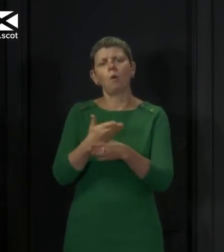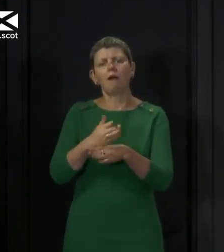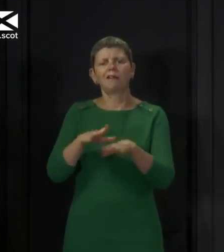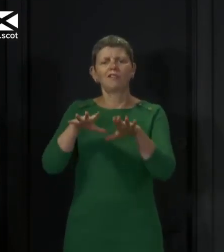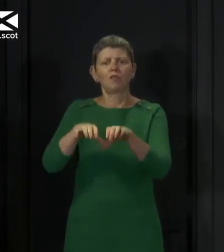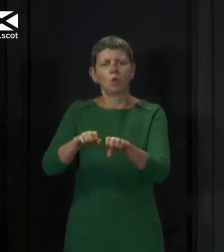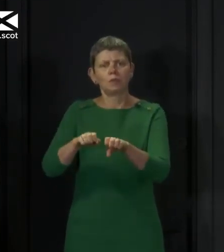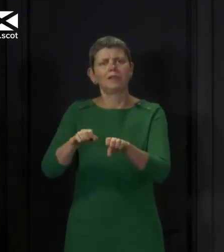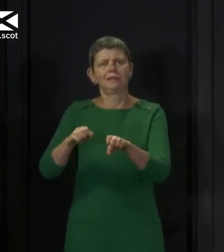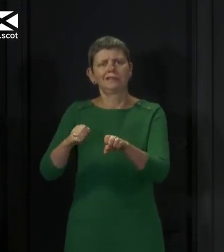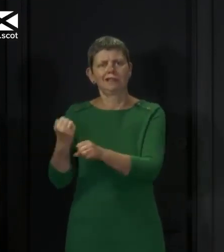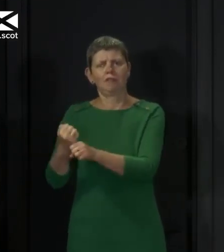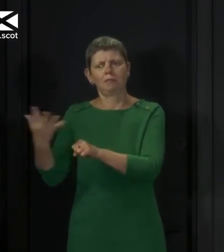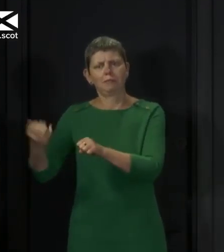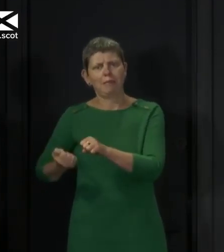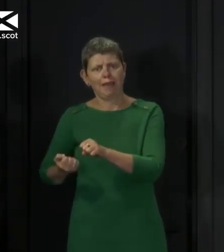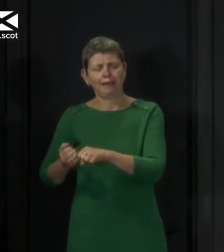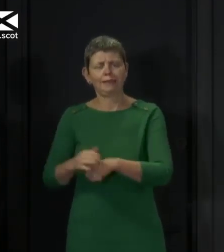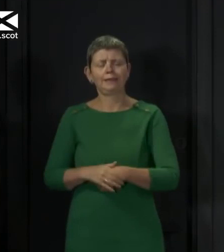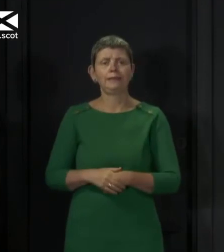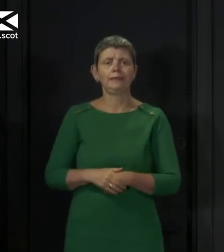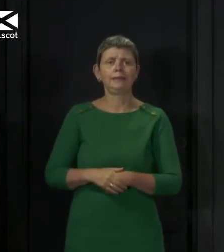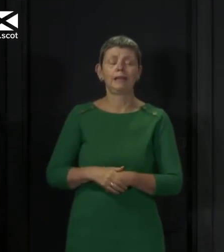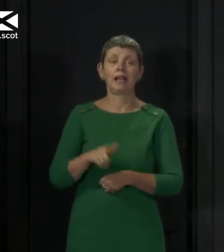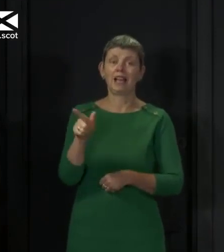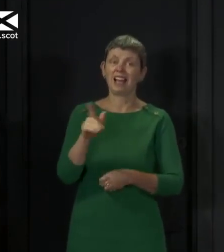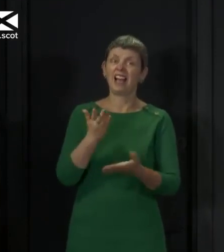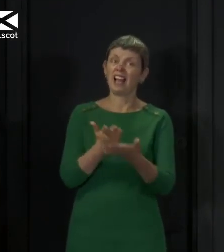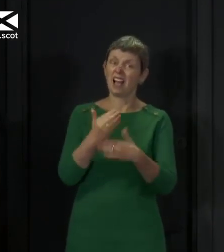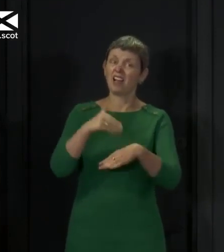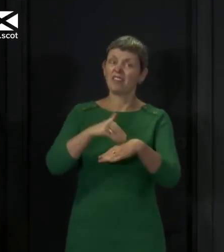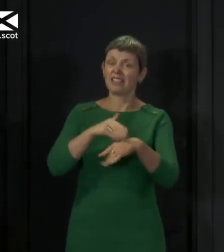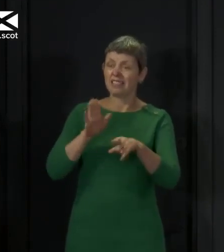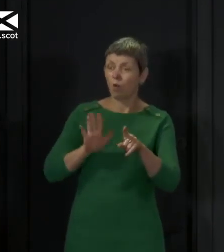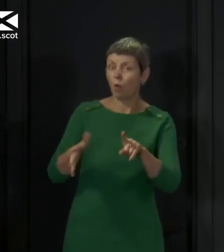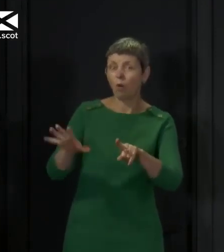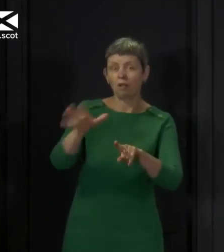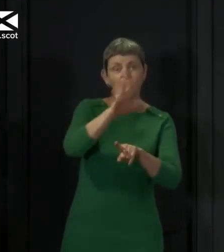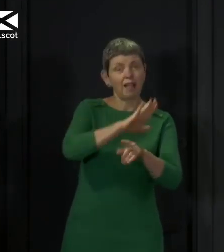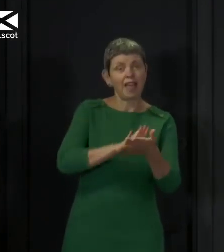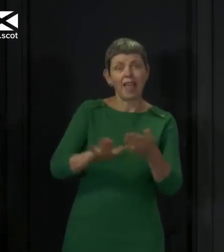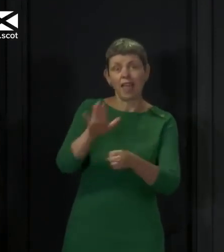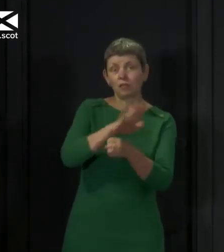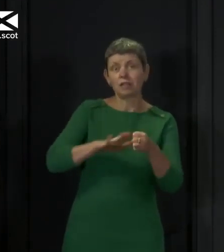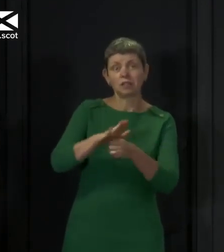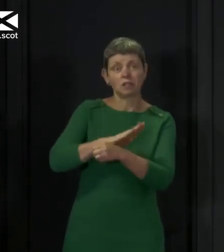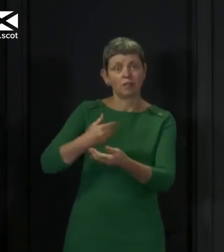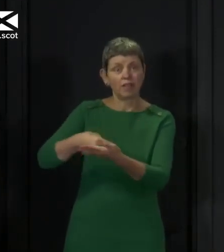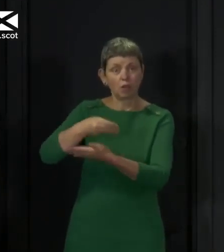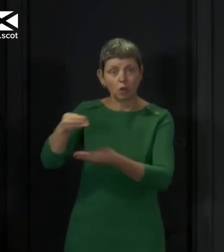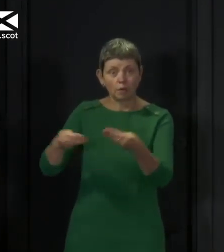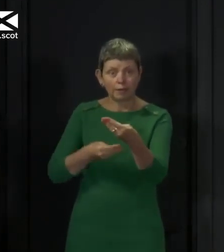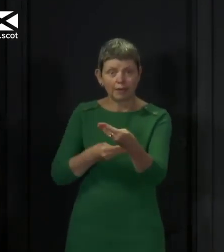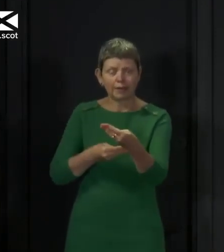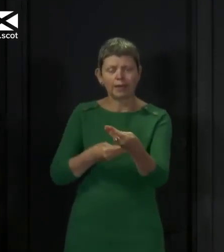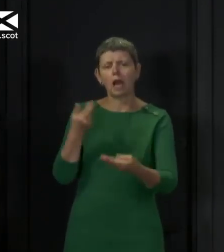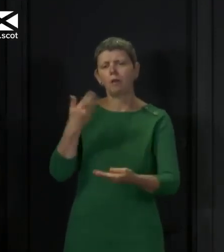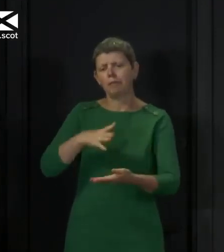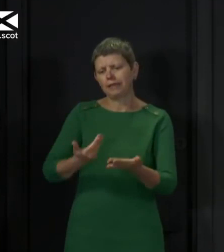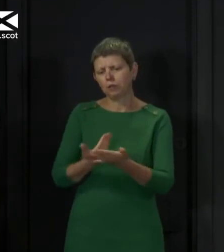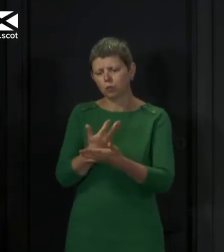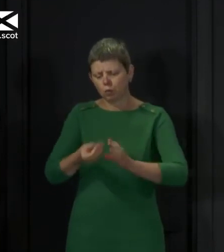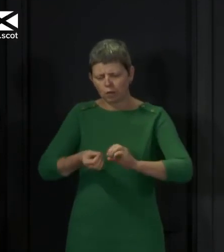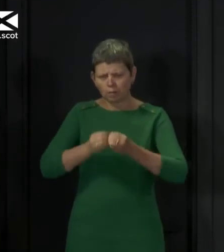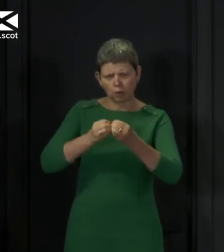turnover is down in almost every sector of our economy, and it contains new modelling, which takes account of the different phases for